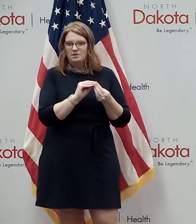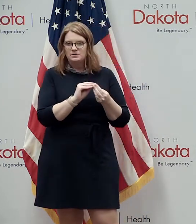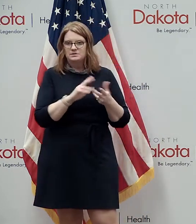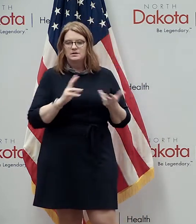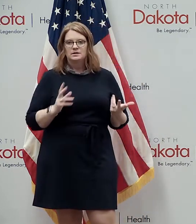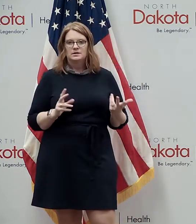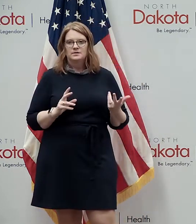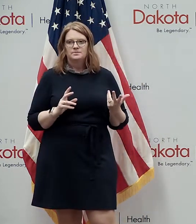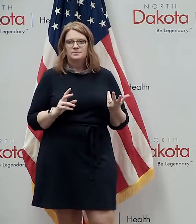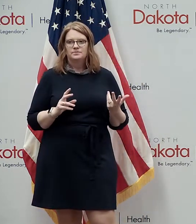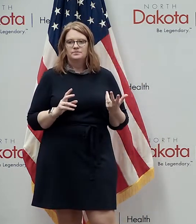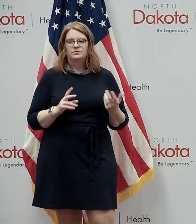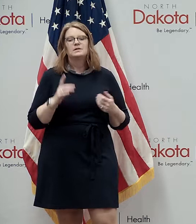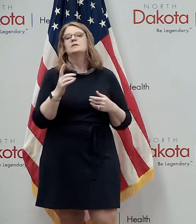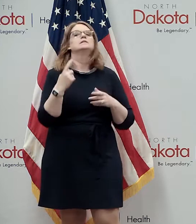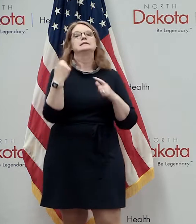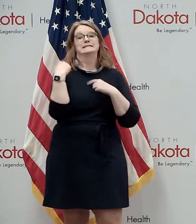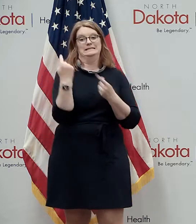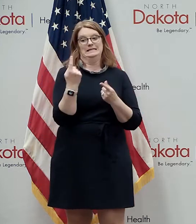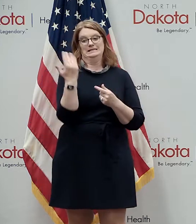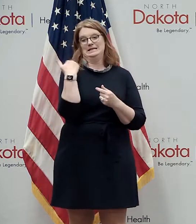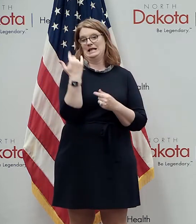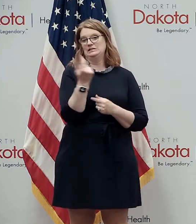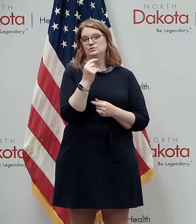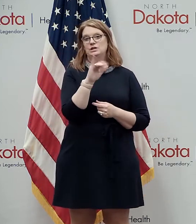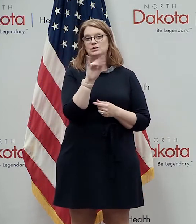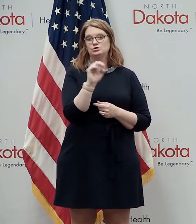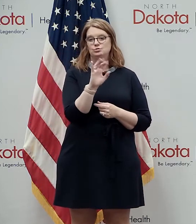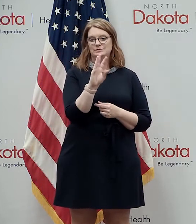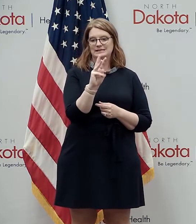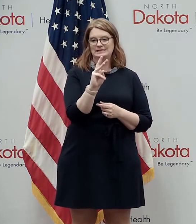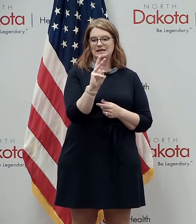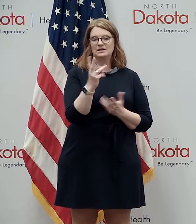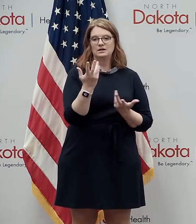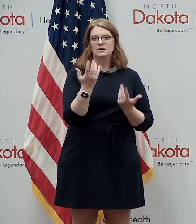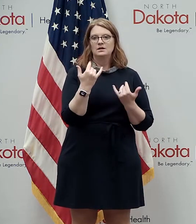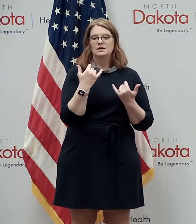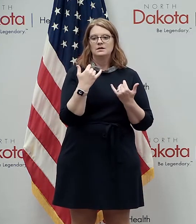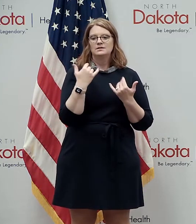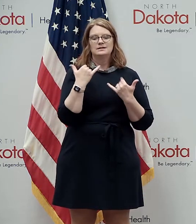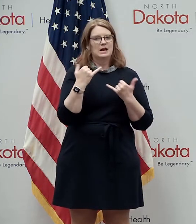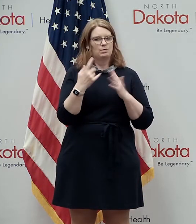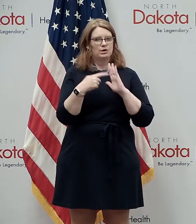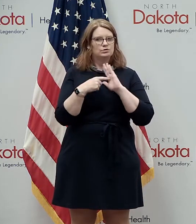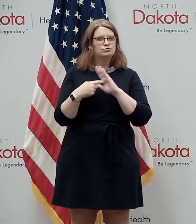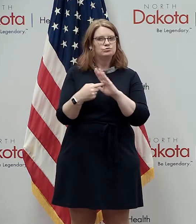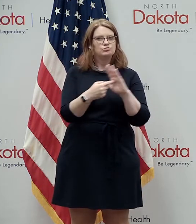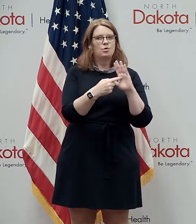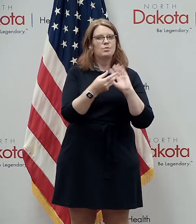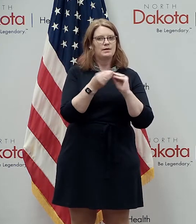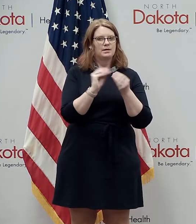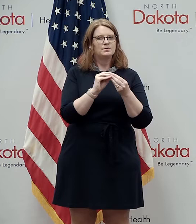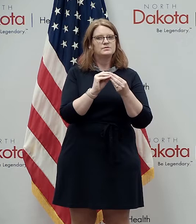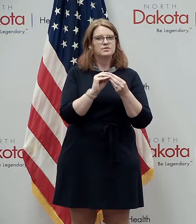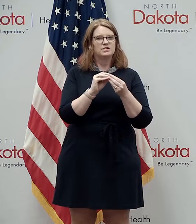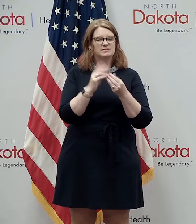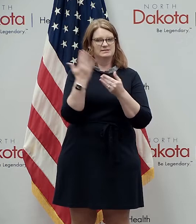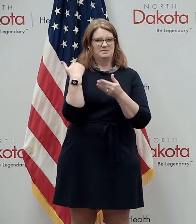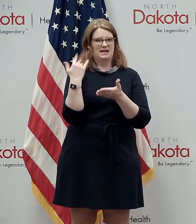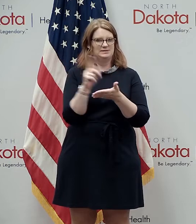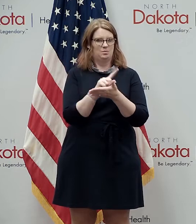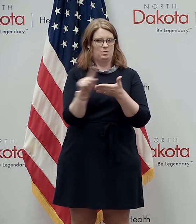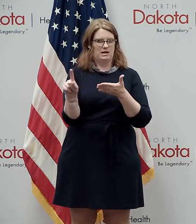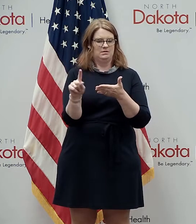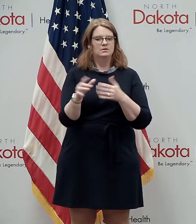had our briefing last Tuesday on June 16th we're going to show some numbers that reflect the week versus the day and